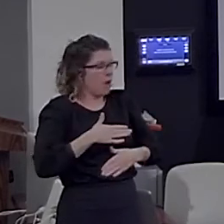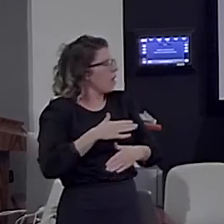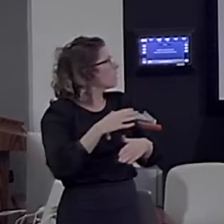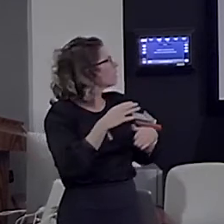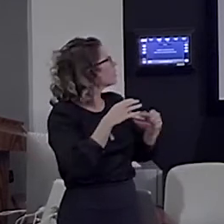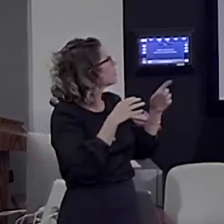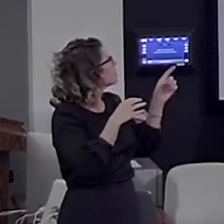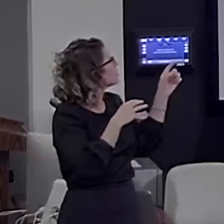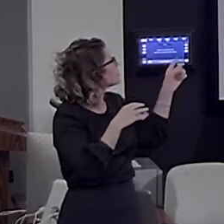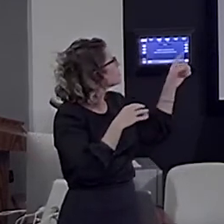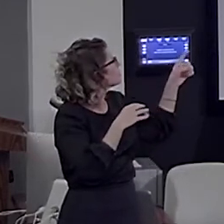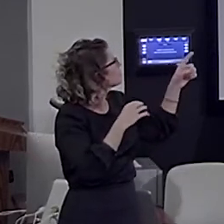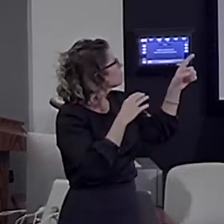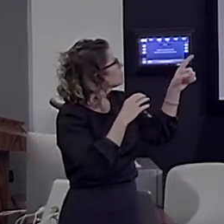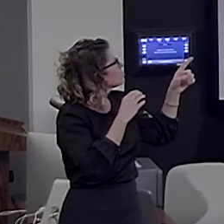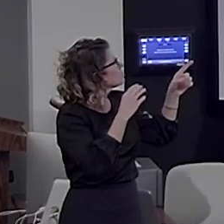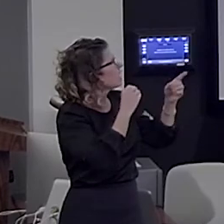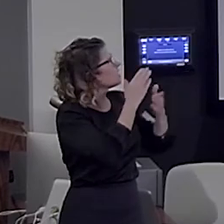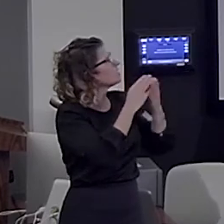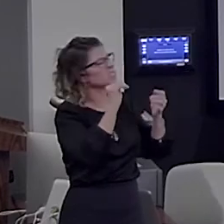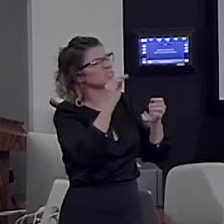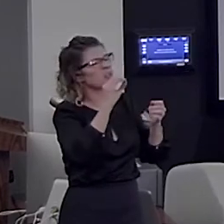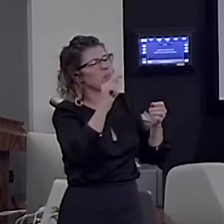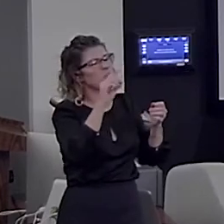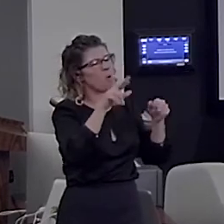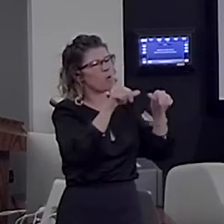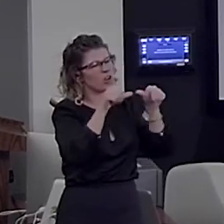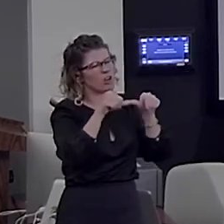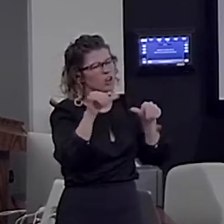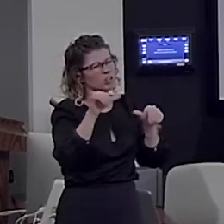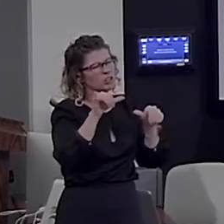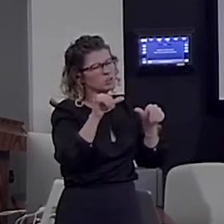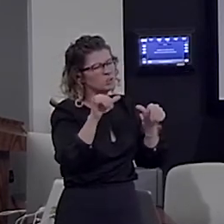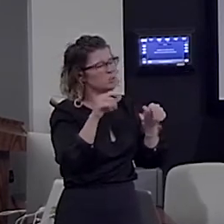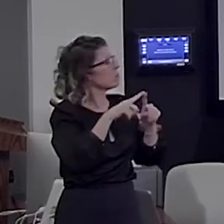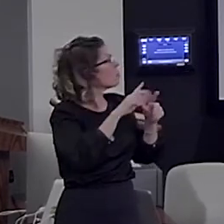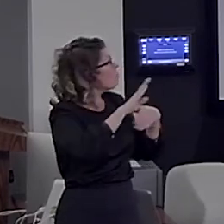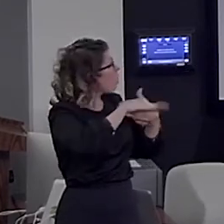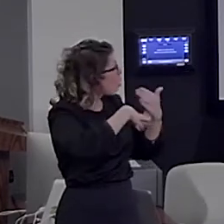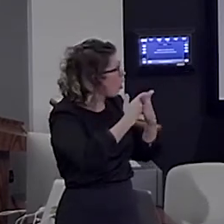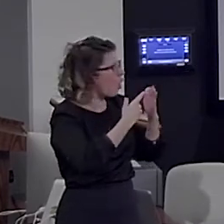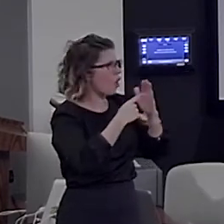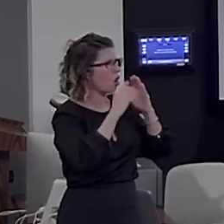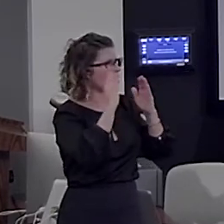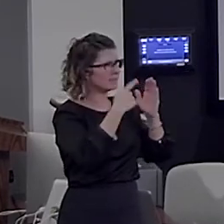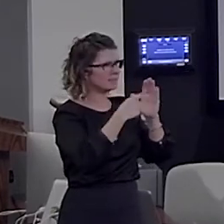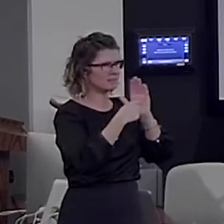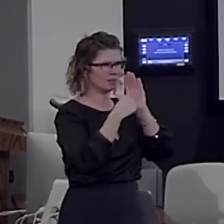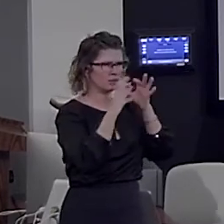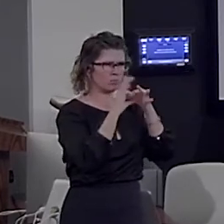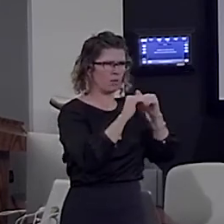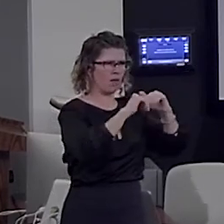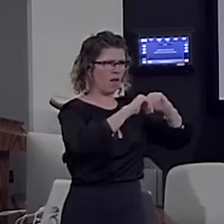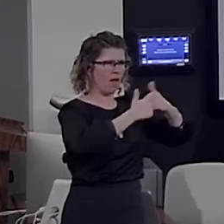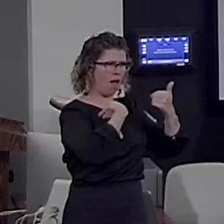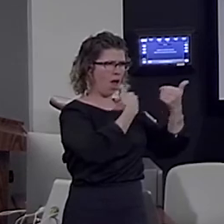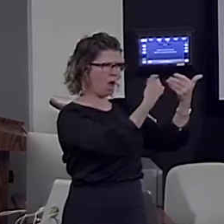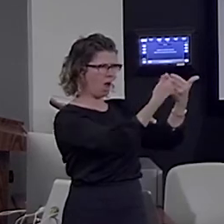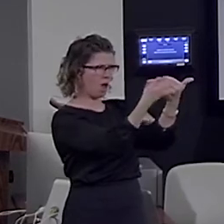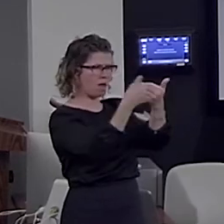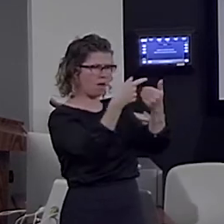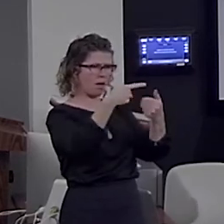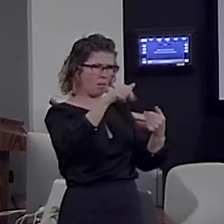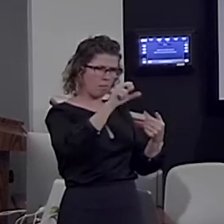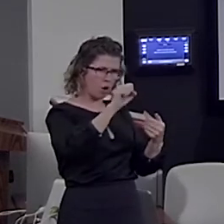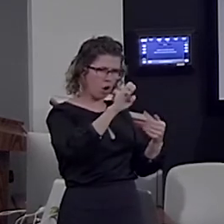area. So, all of these areas are showing this parsing effect. Some of them may have to do with the core syntax, some may have to do with the